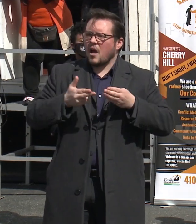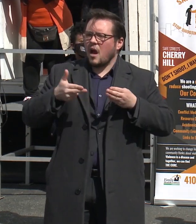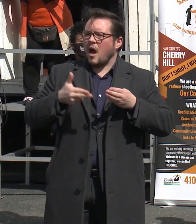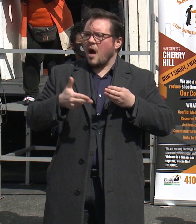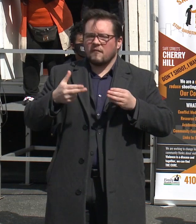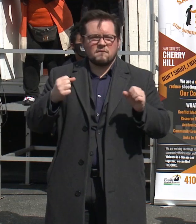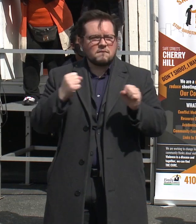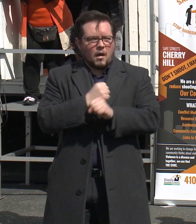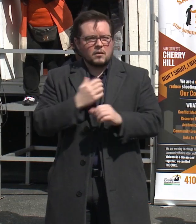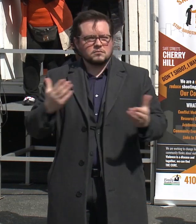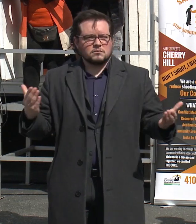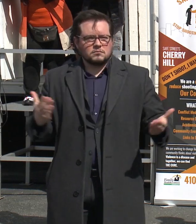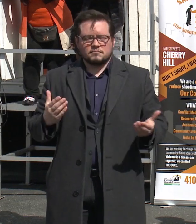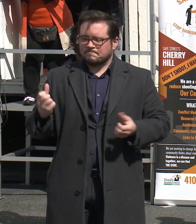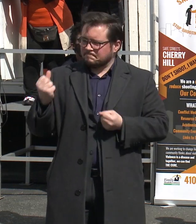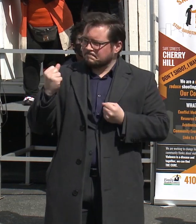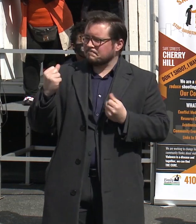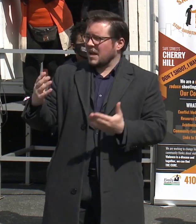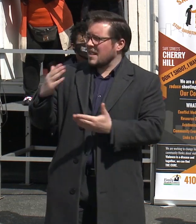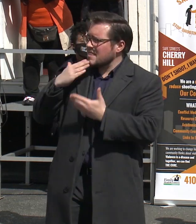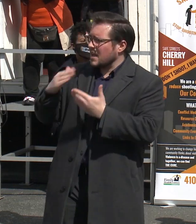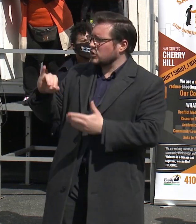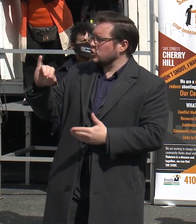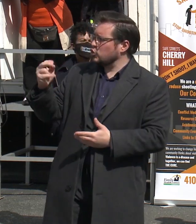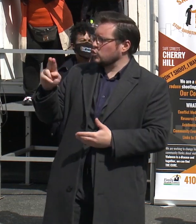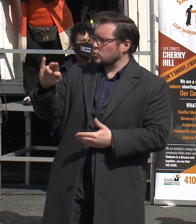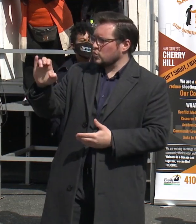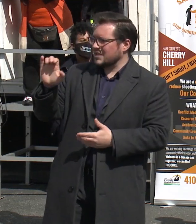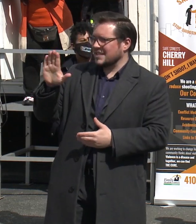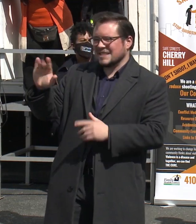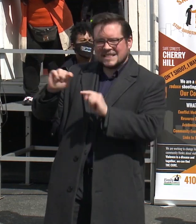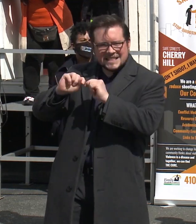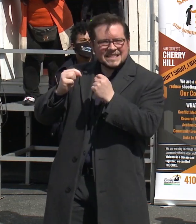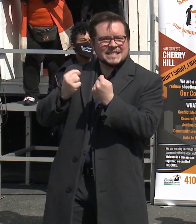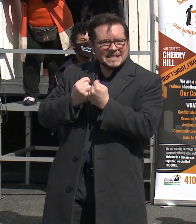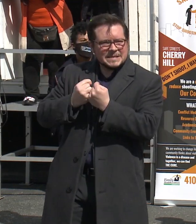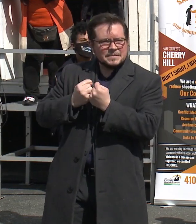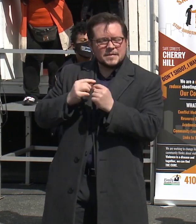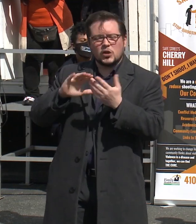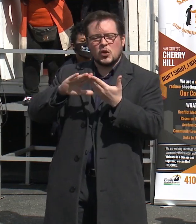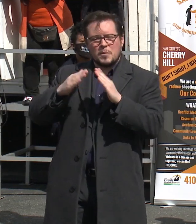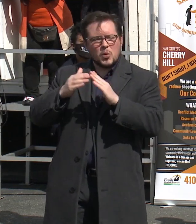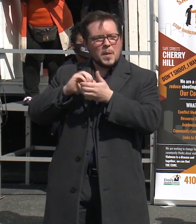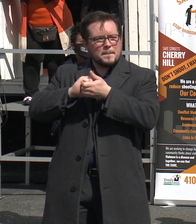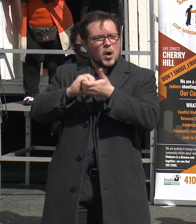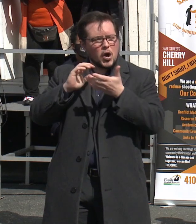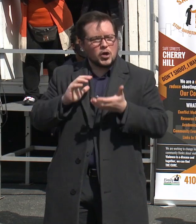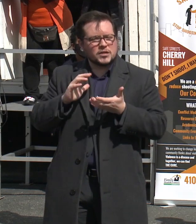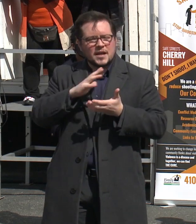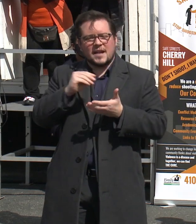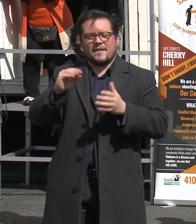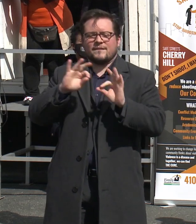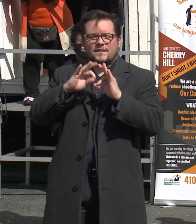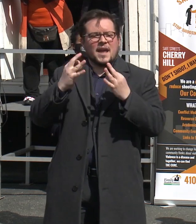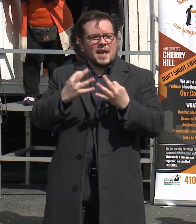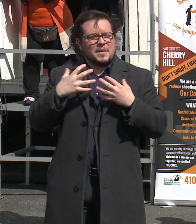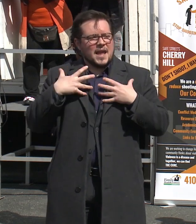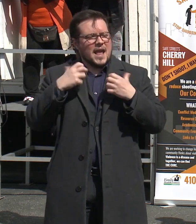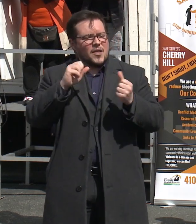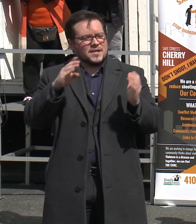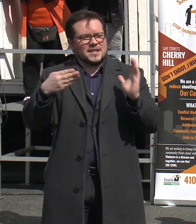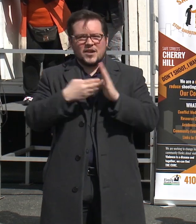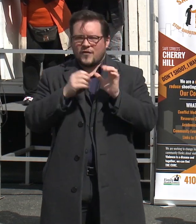Many thanks to JUICE, his team, community partners, and Family Health Center for continuing to do this work.